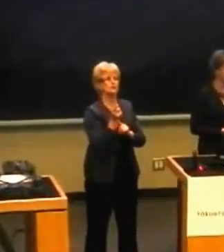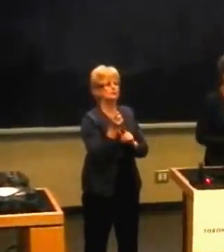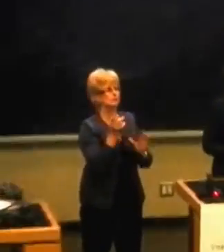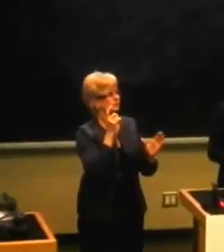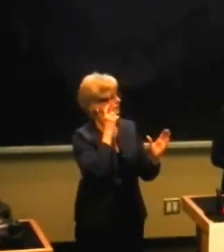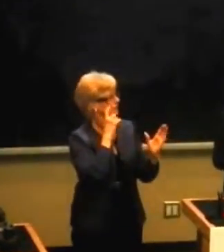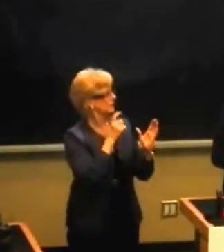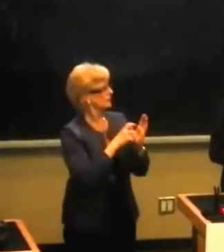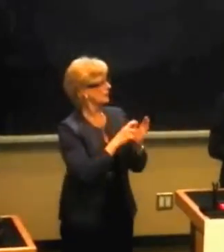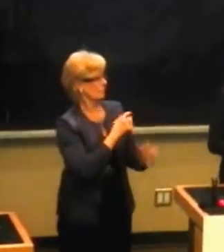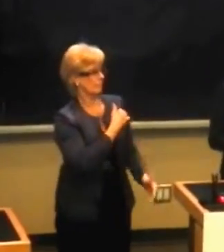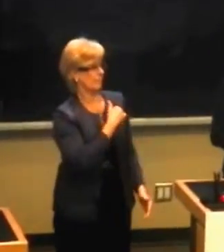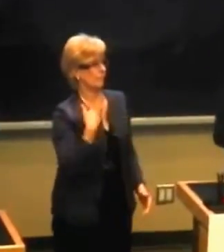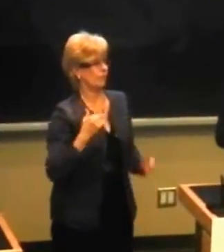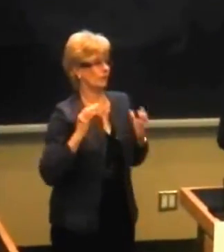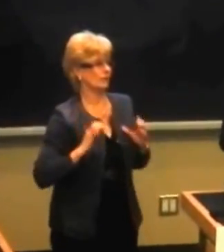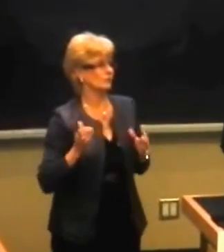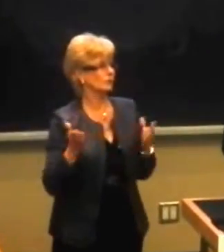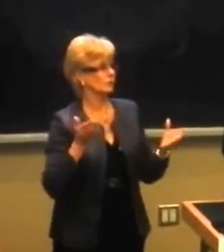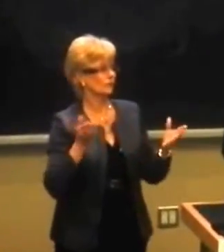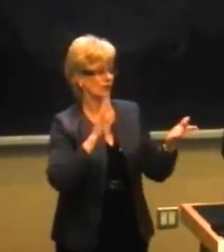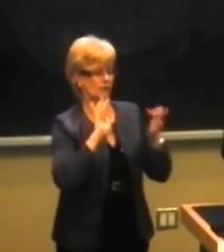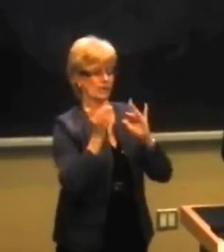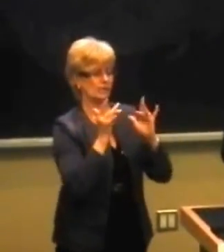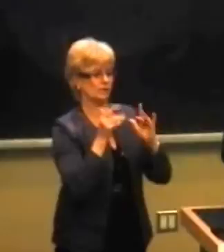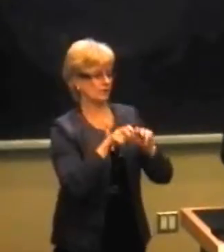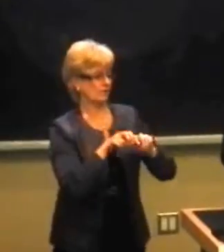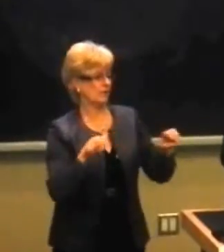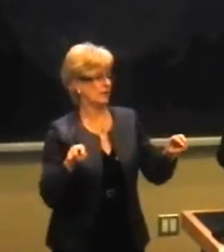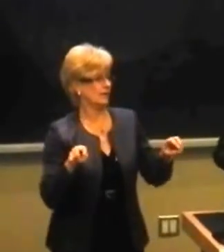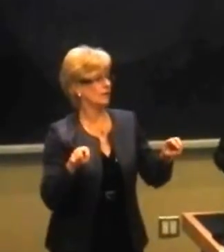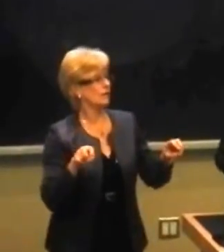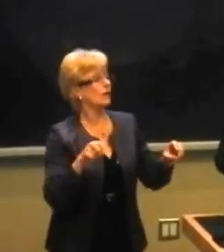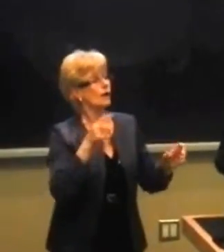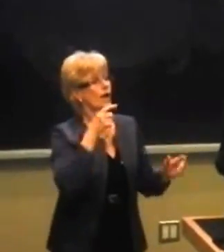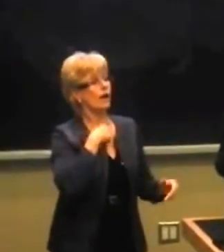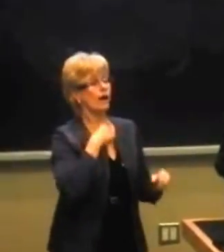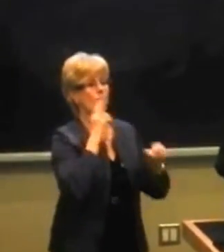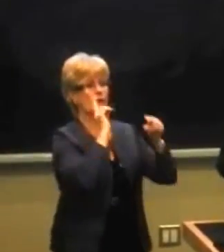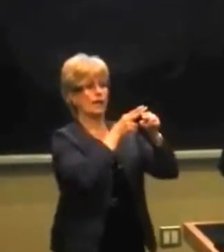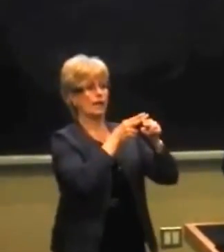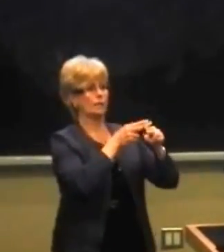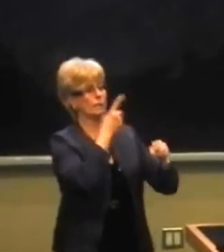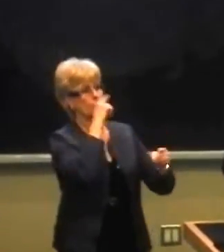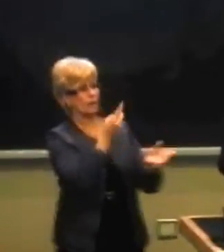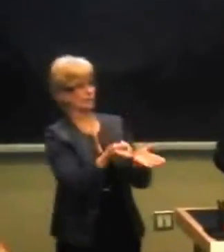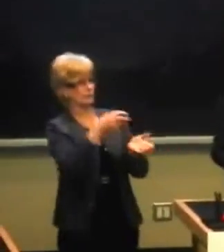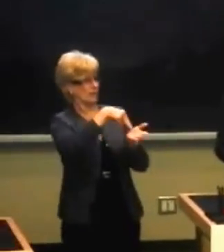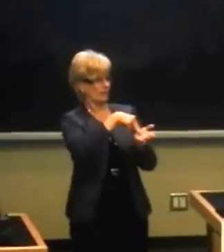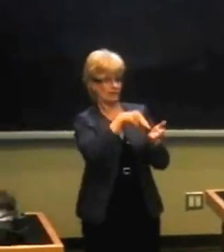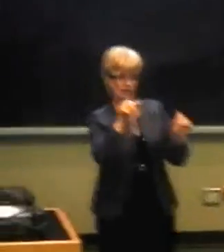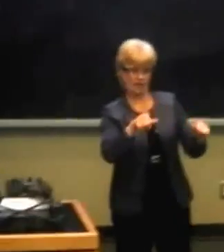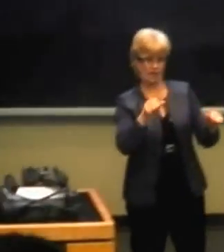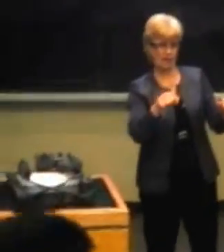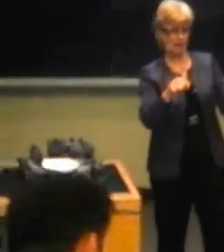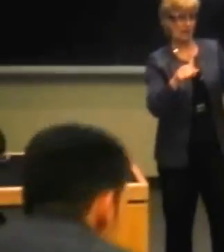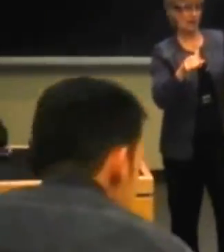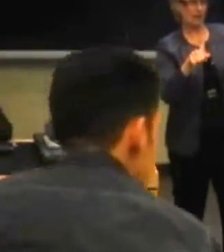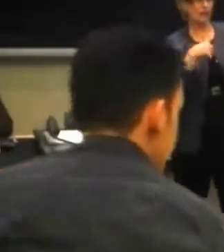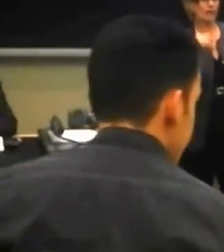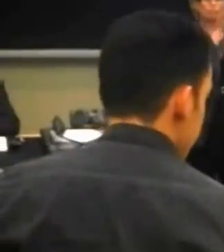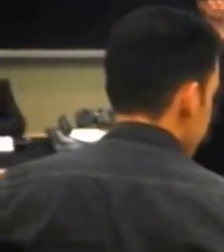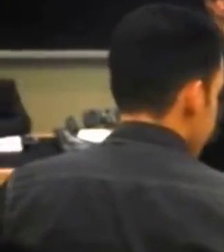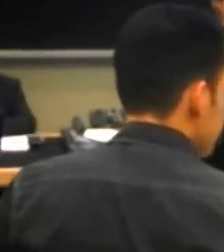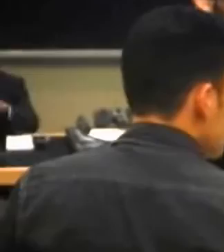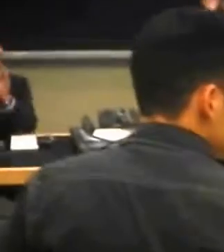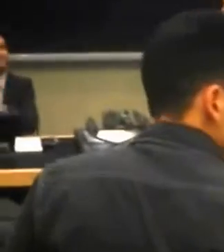acknowledge the members of the customer service liaison panel. And I ask you to please rise if you're able, so that we can give a round